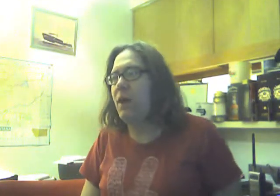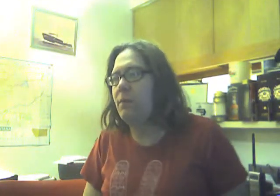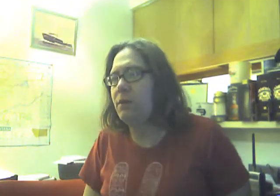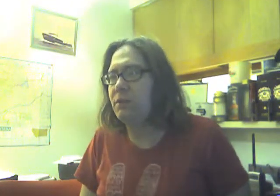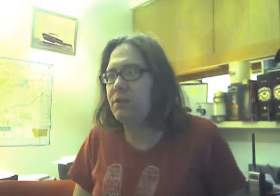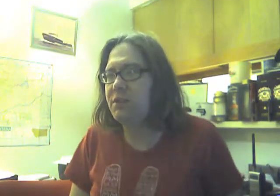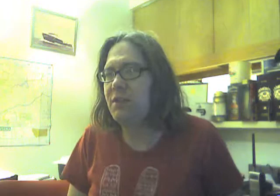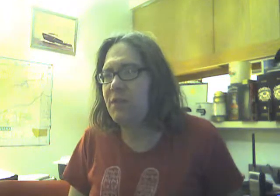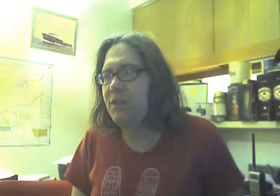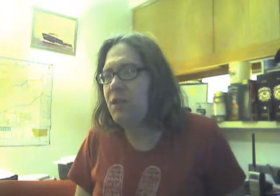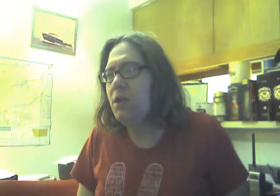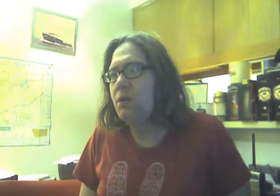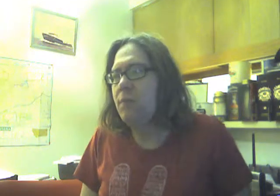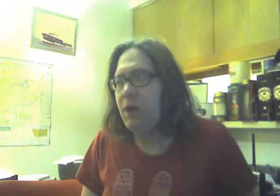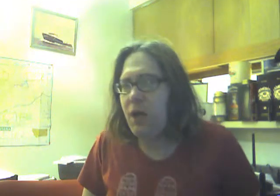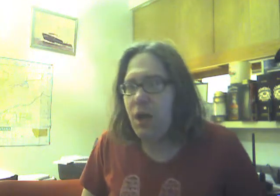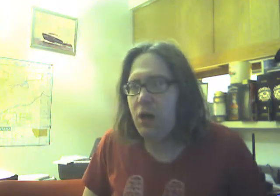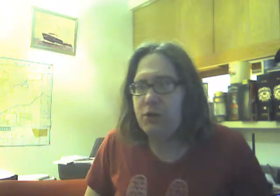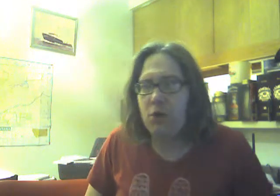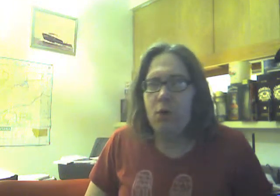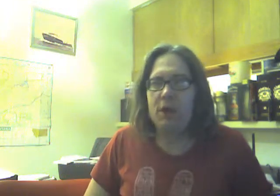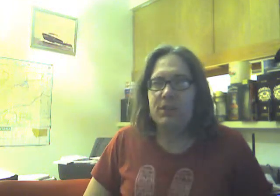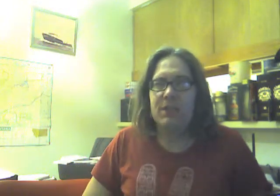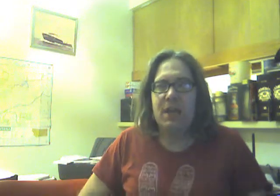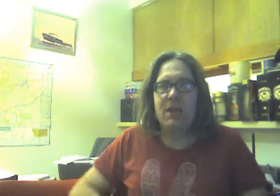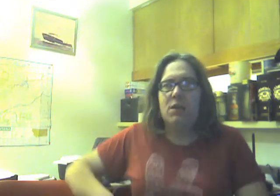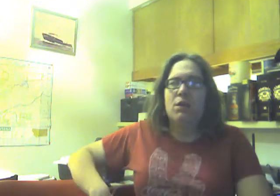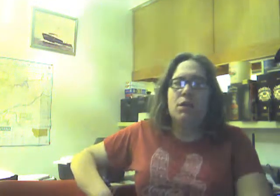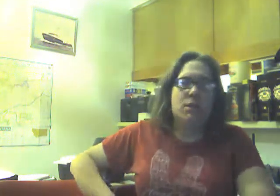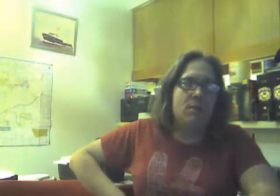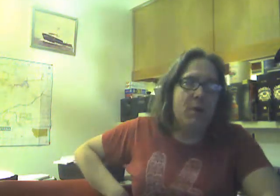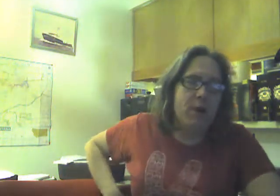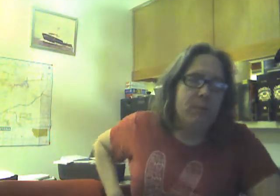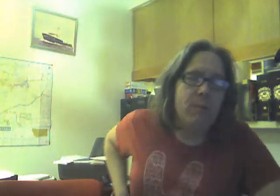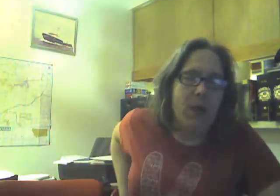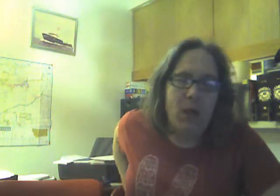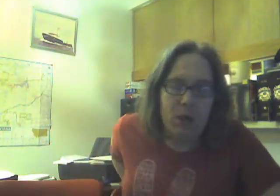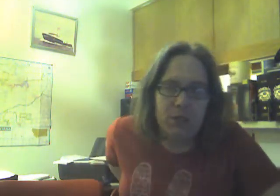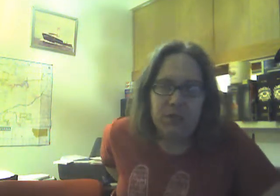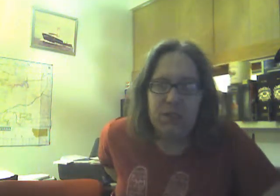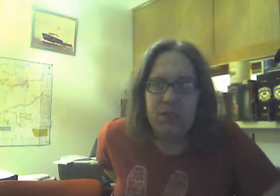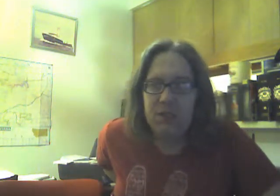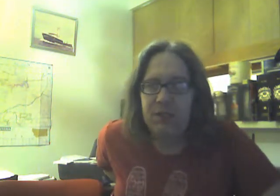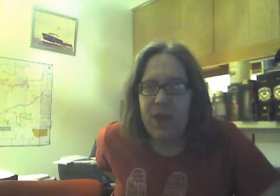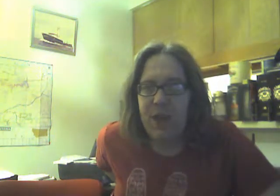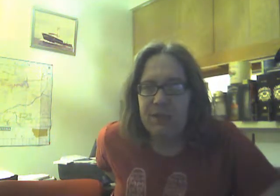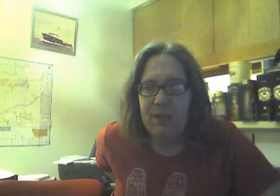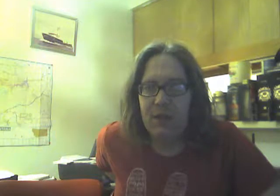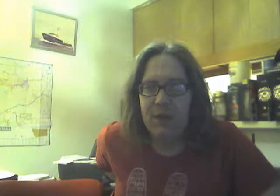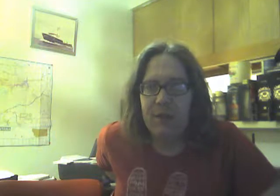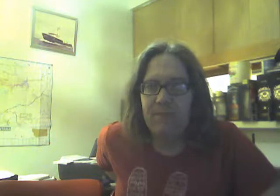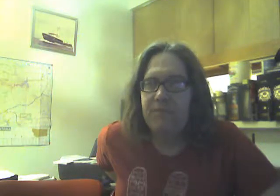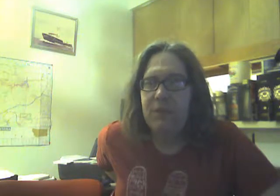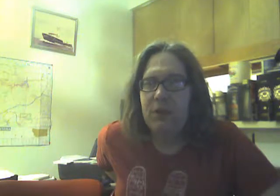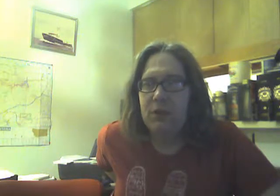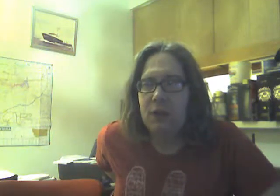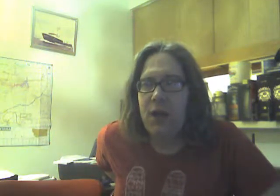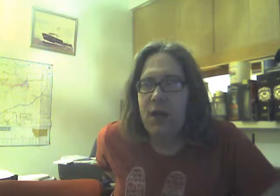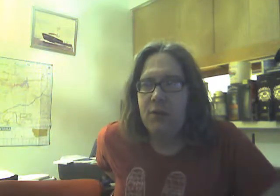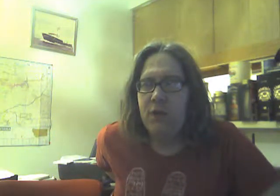time under deceiving. But I also want to say in the bottom of my heart that, um, I don't